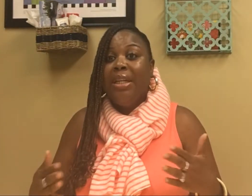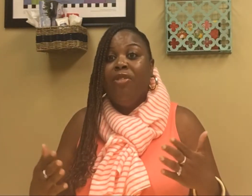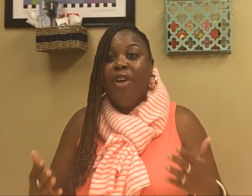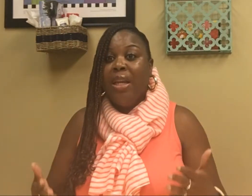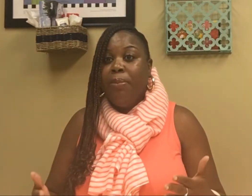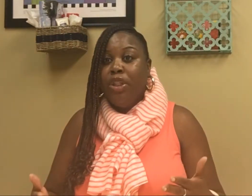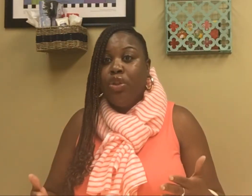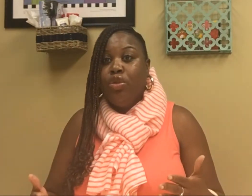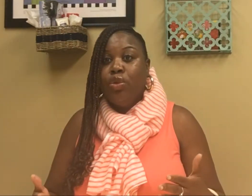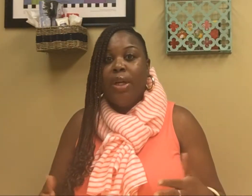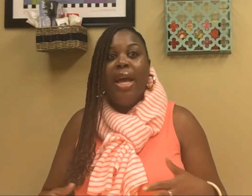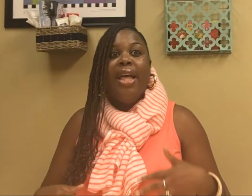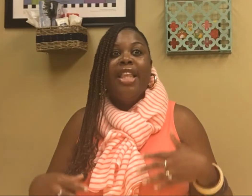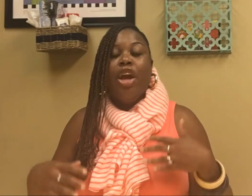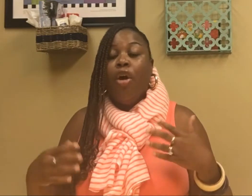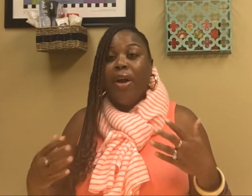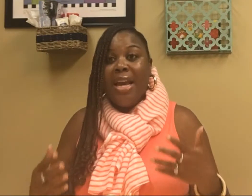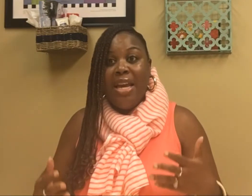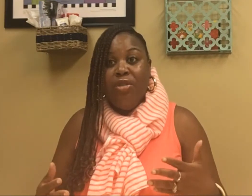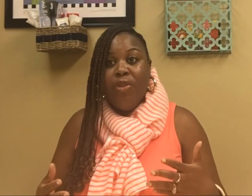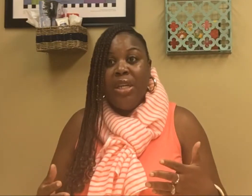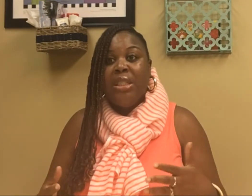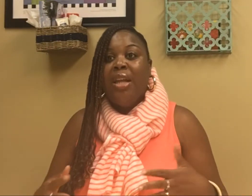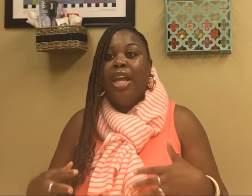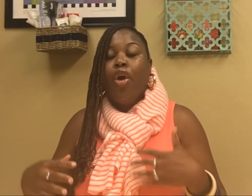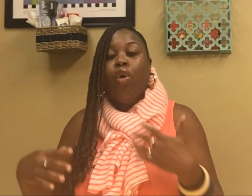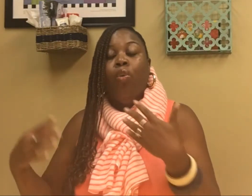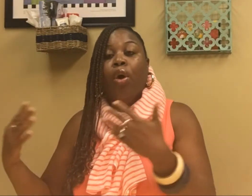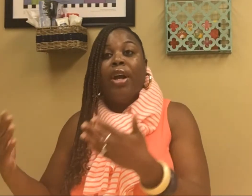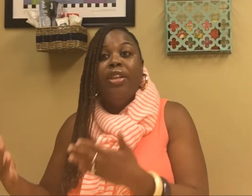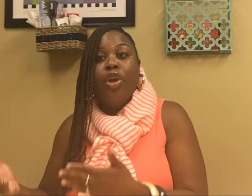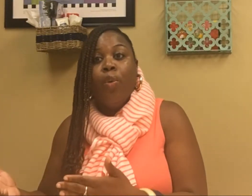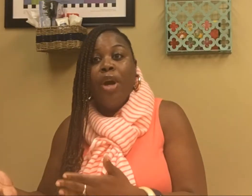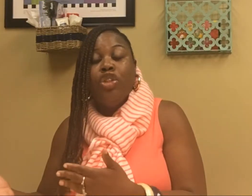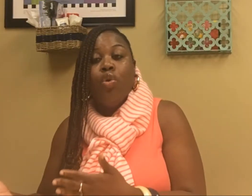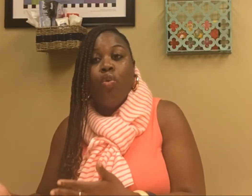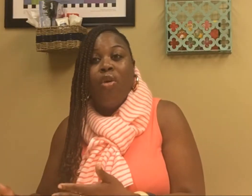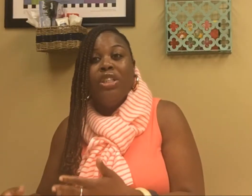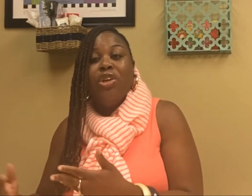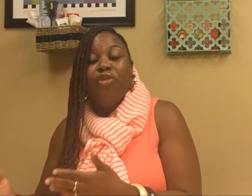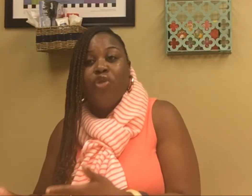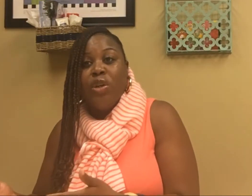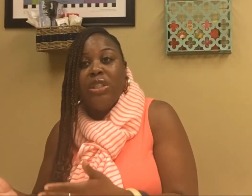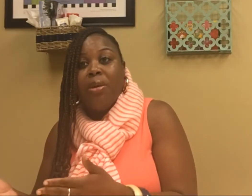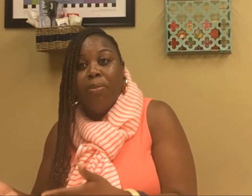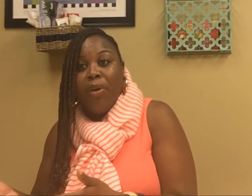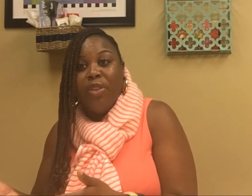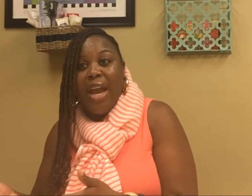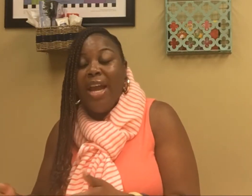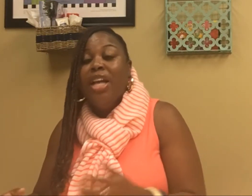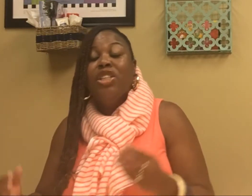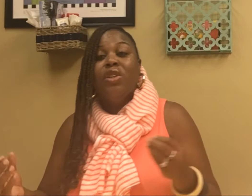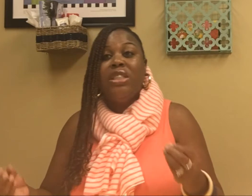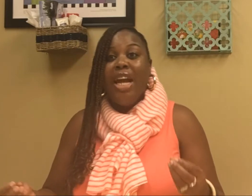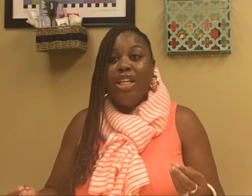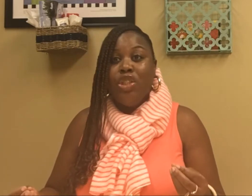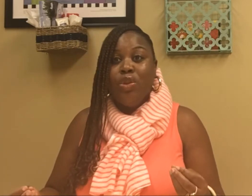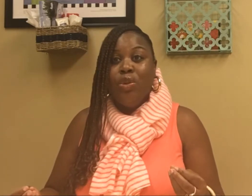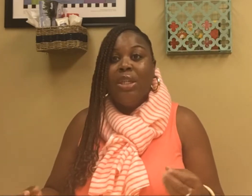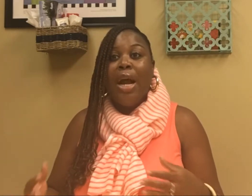developing children. They are infants, they are working their way towards their first birthday. So stay tuned and